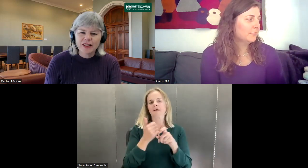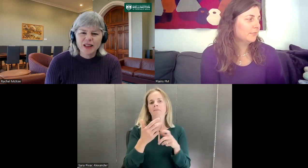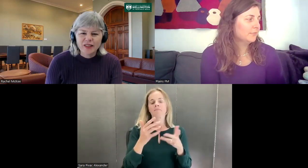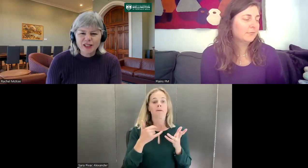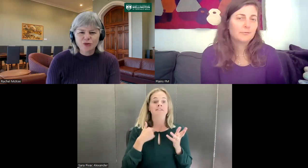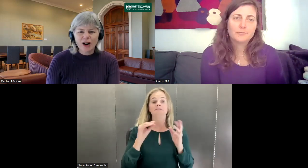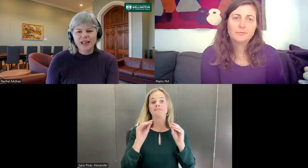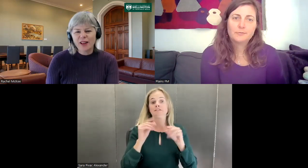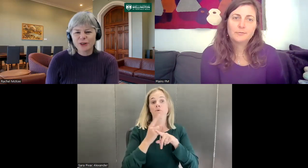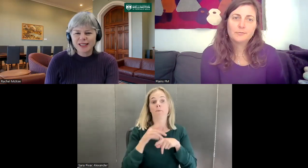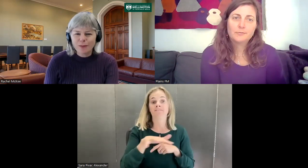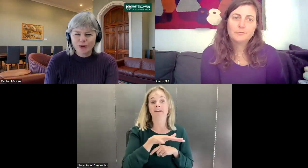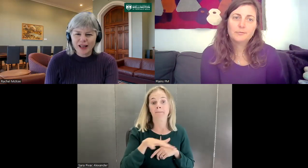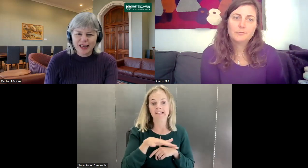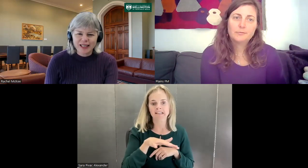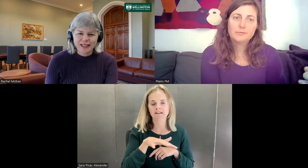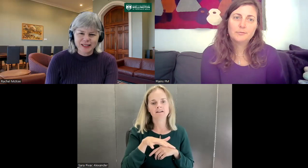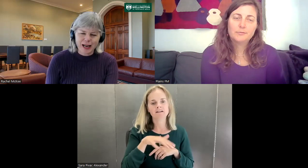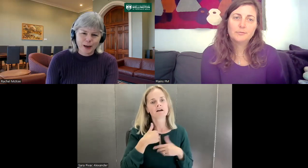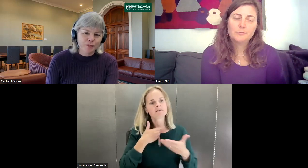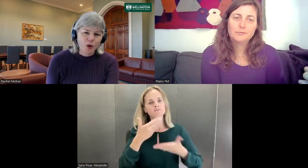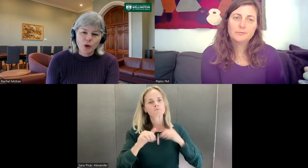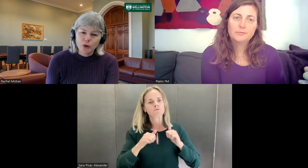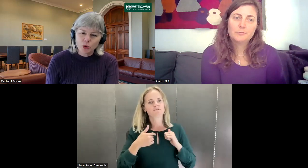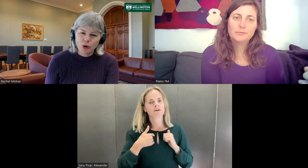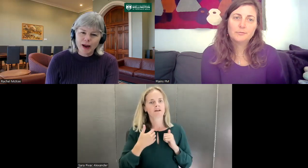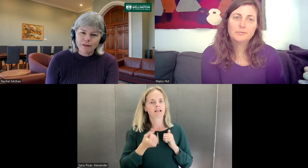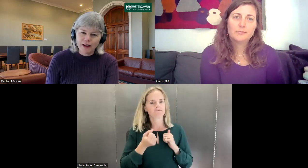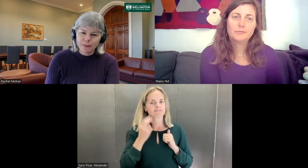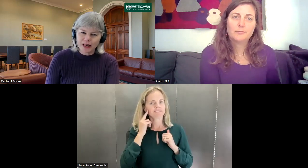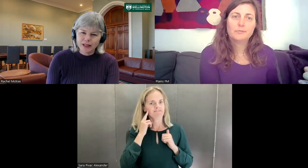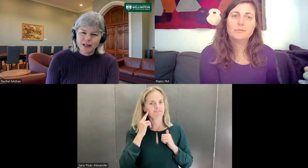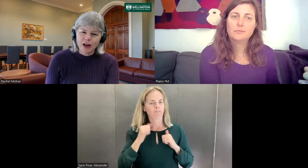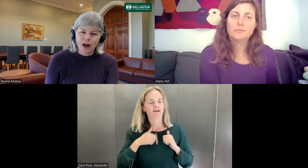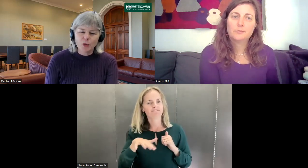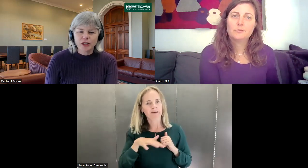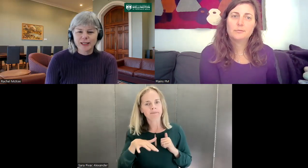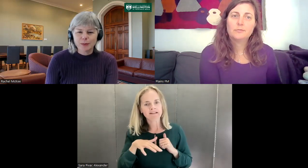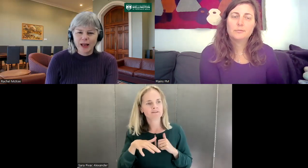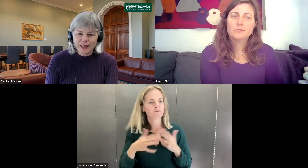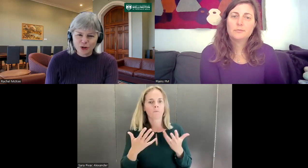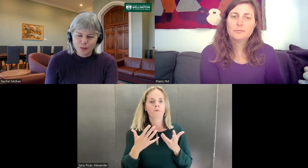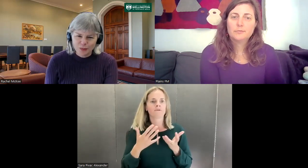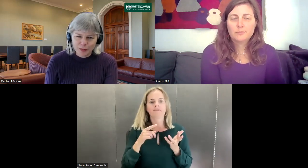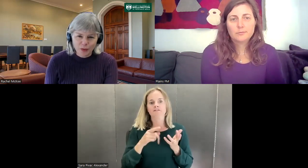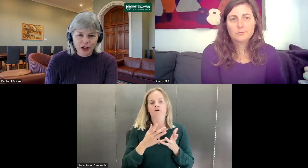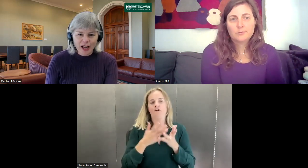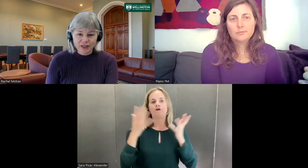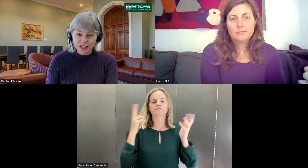That's right. Another example like that is when we talk about family, I would explain to people that I have a deaf